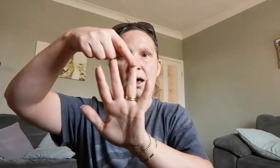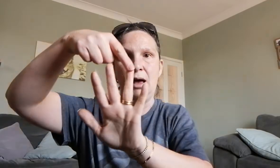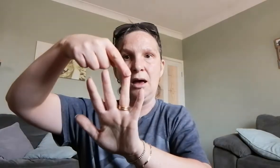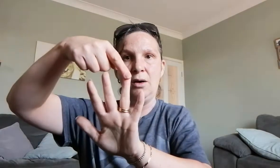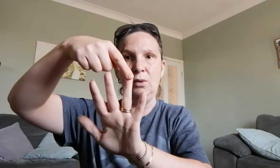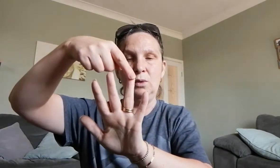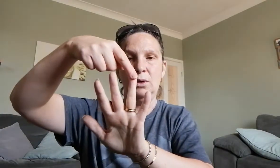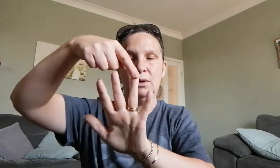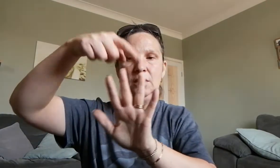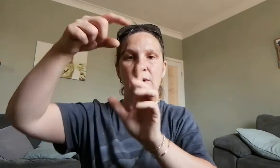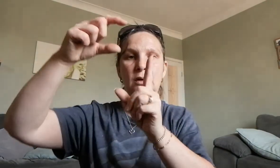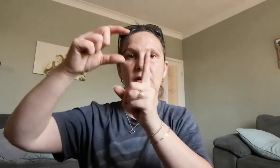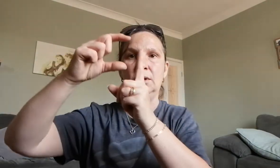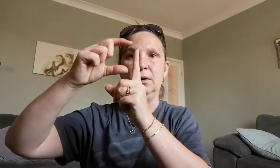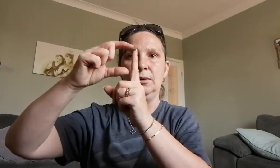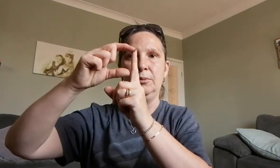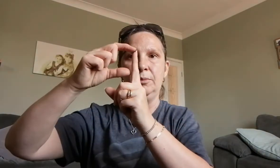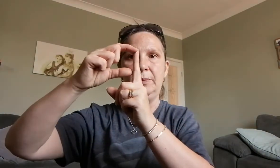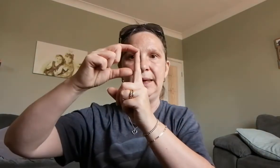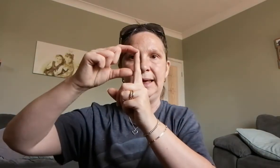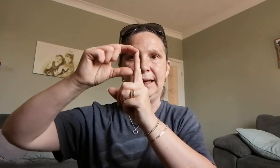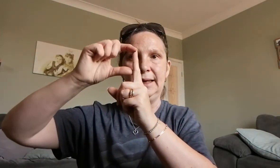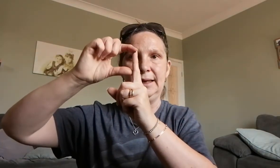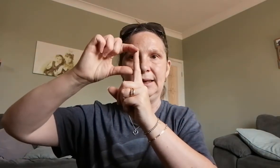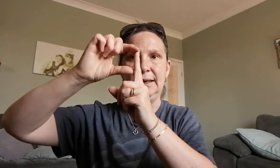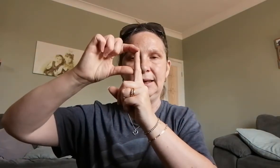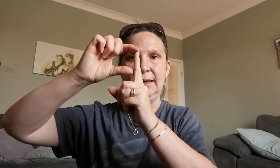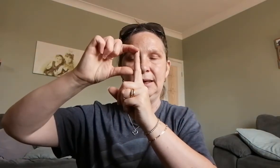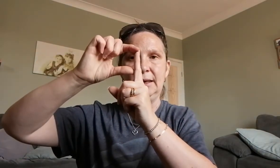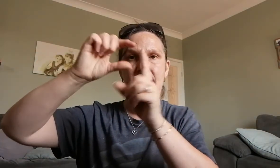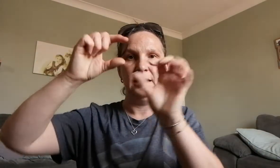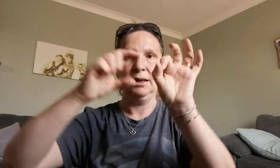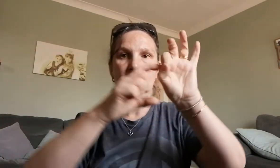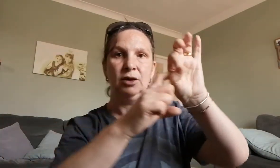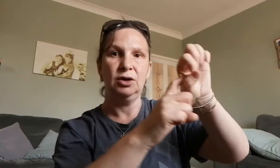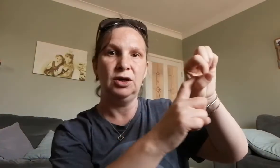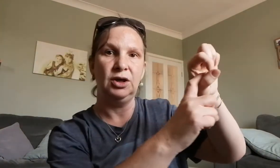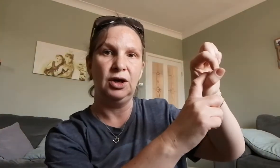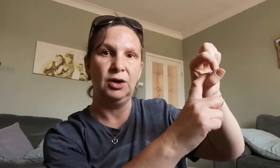O, P, Q,